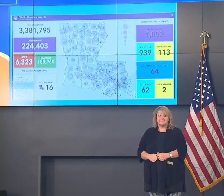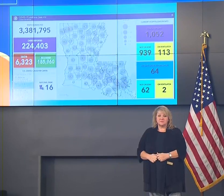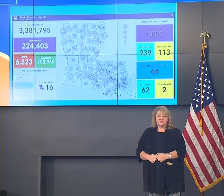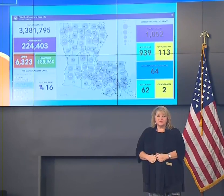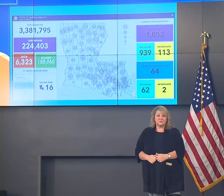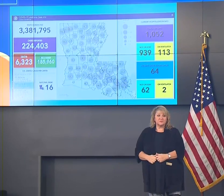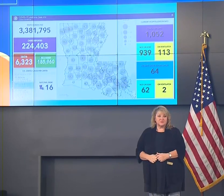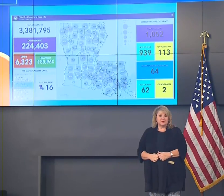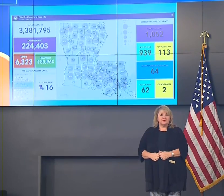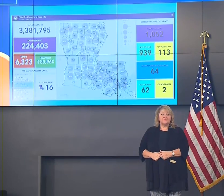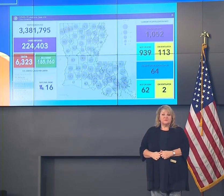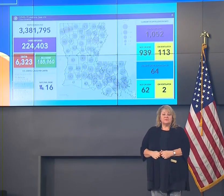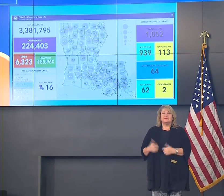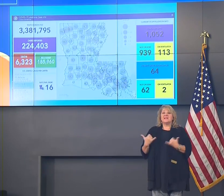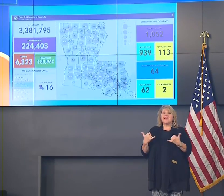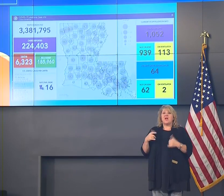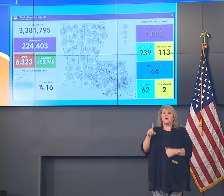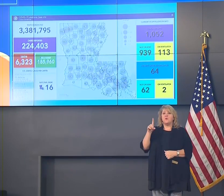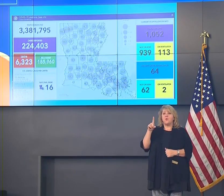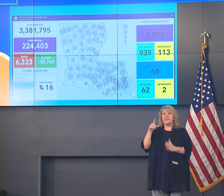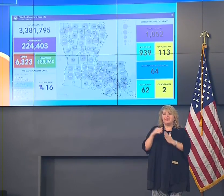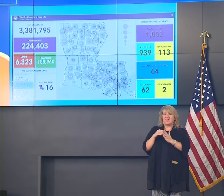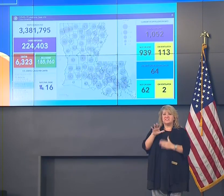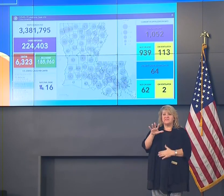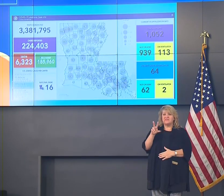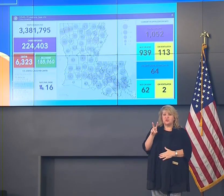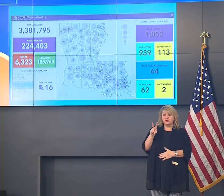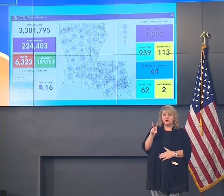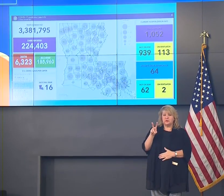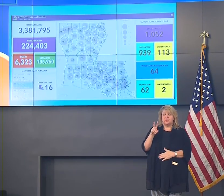We are reporting 1,052 hospitalizations.